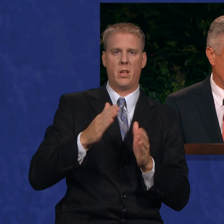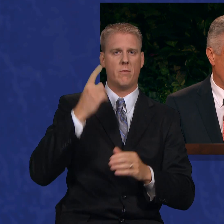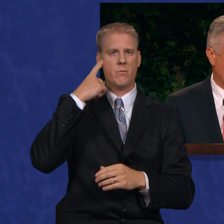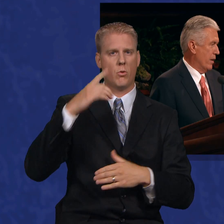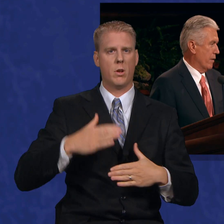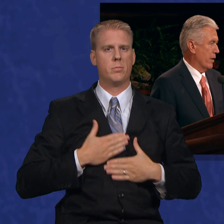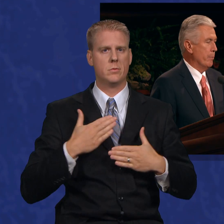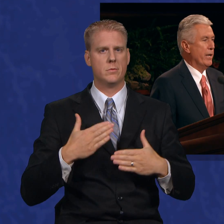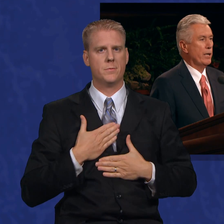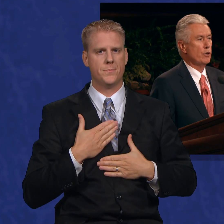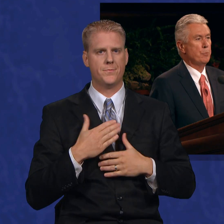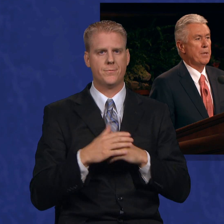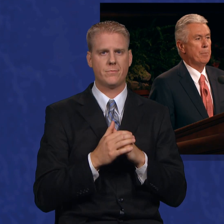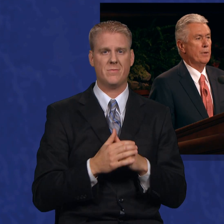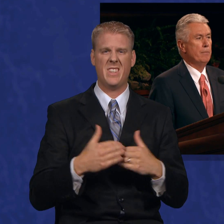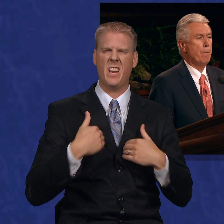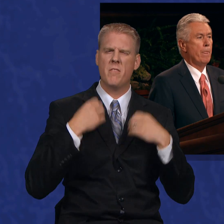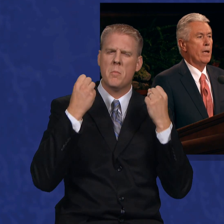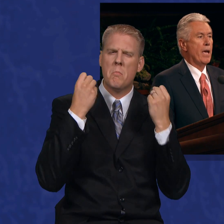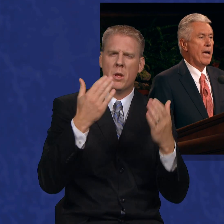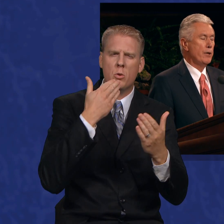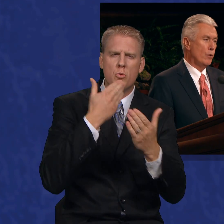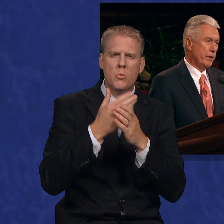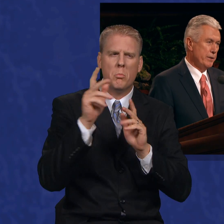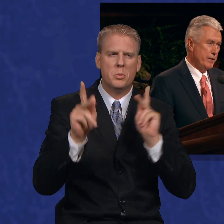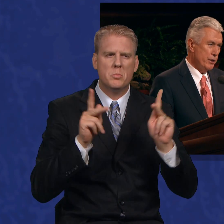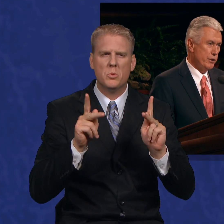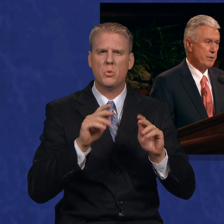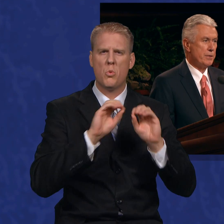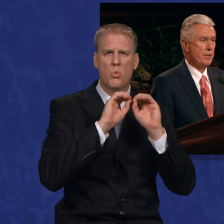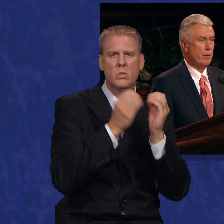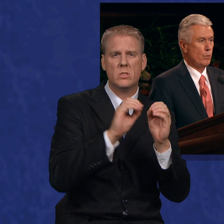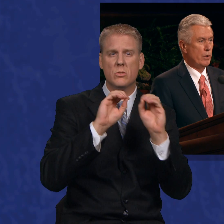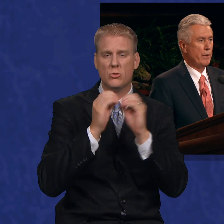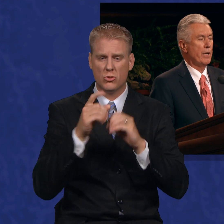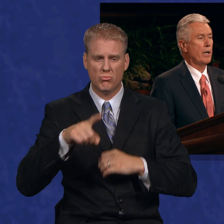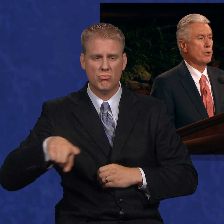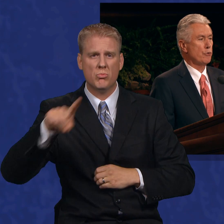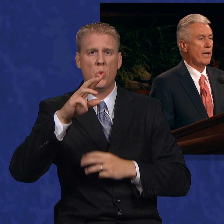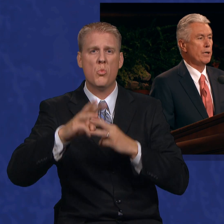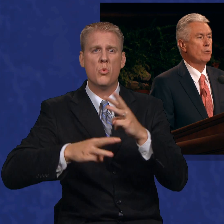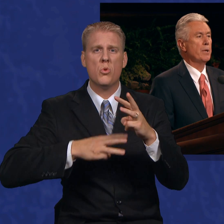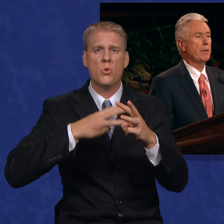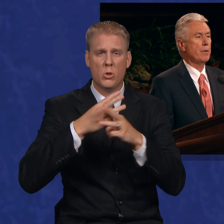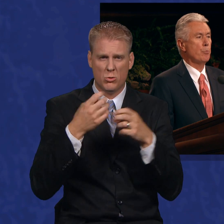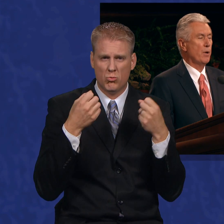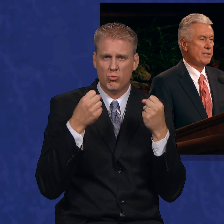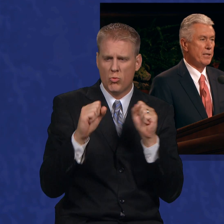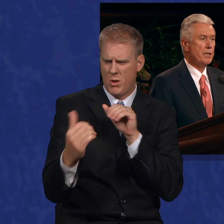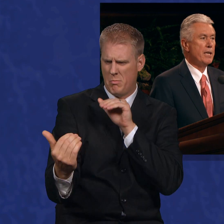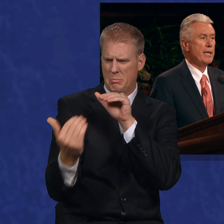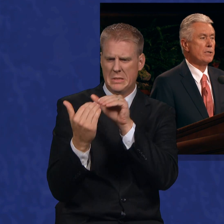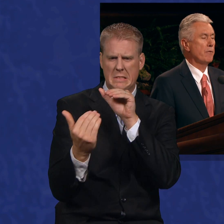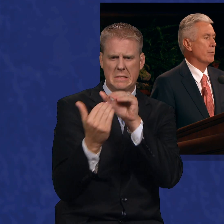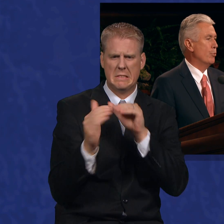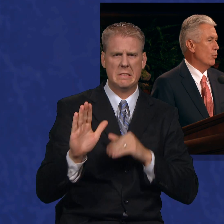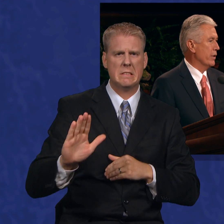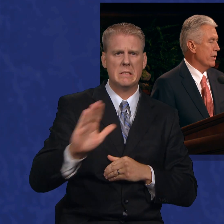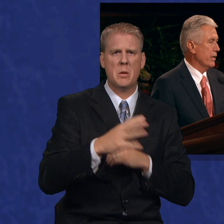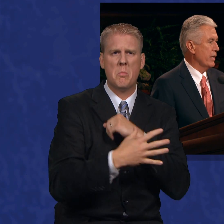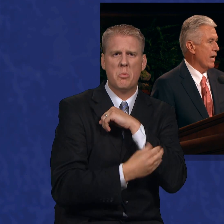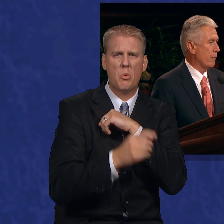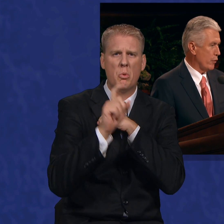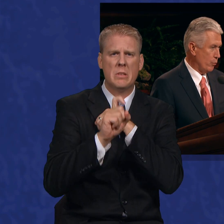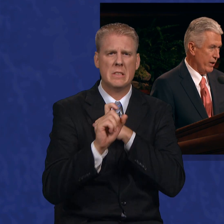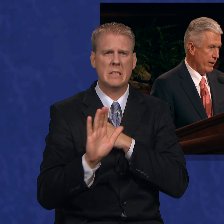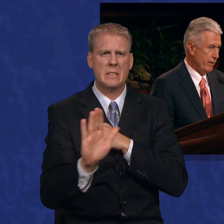There are many good people and organizations in the world that are trying to meet the pressing needs of the poor